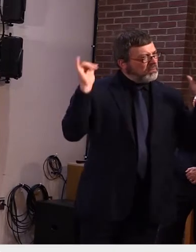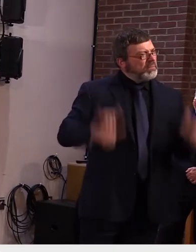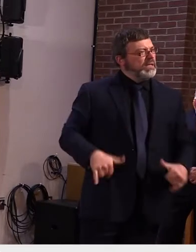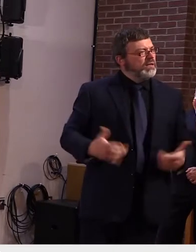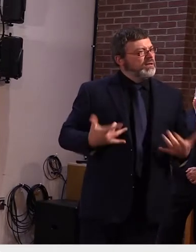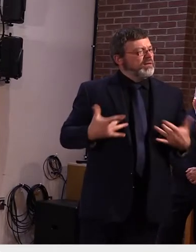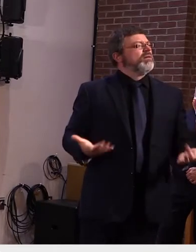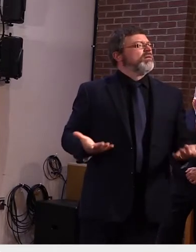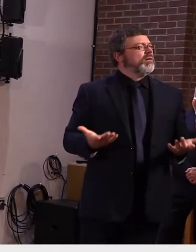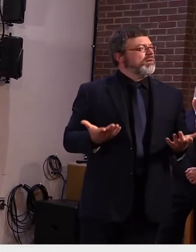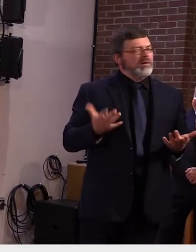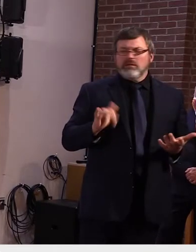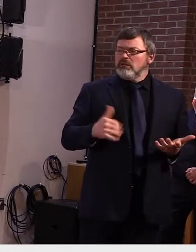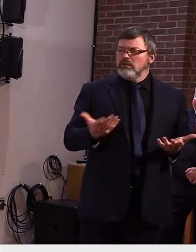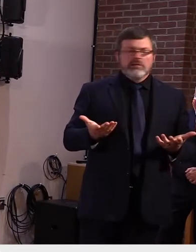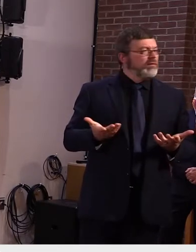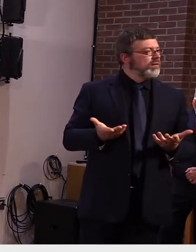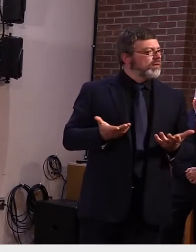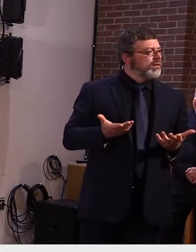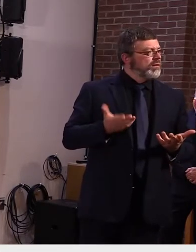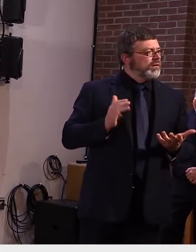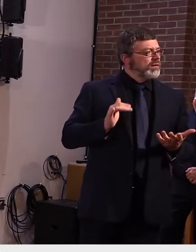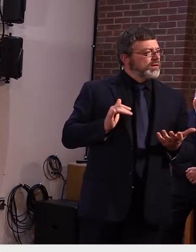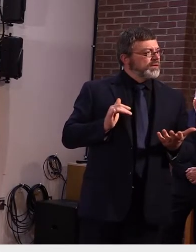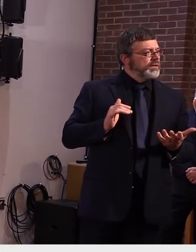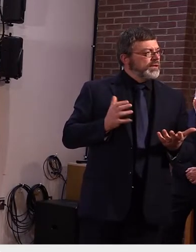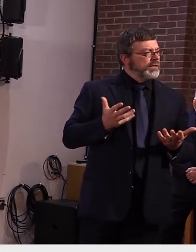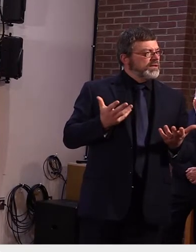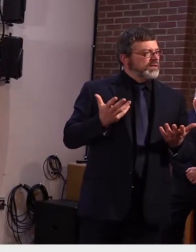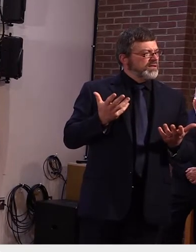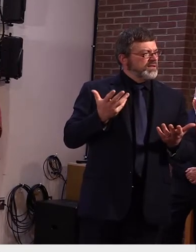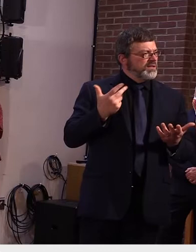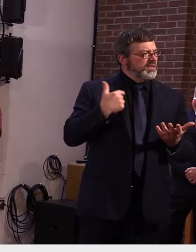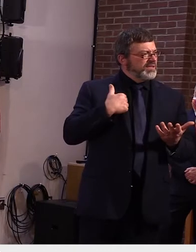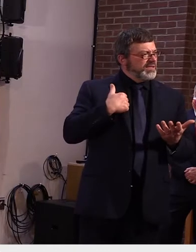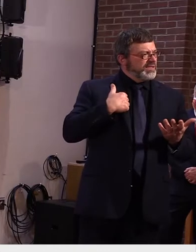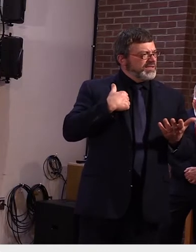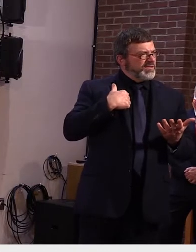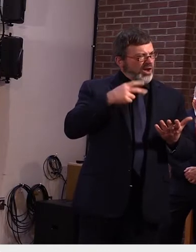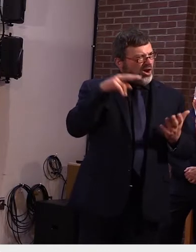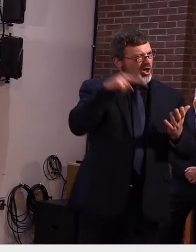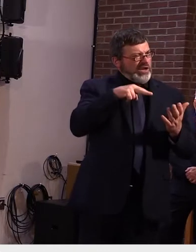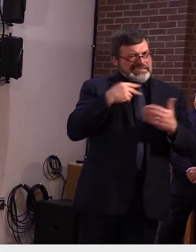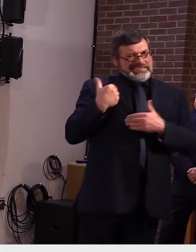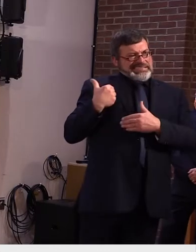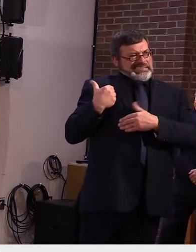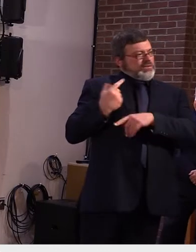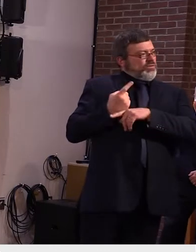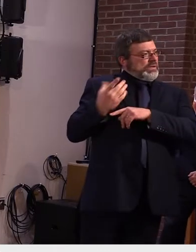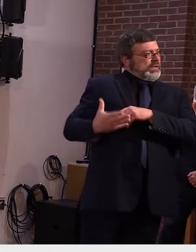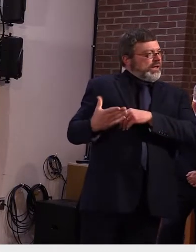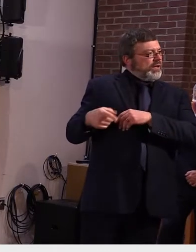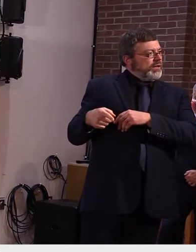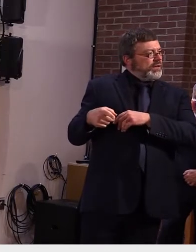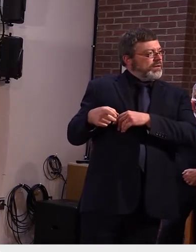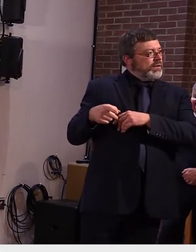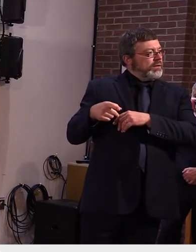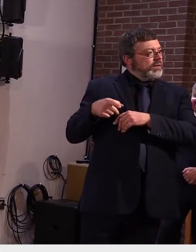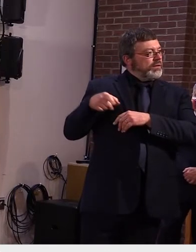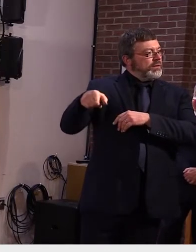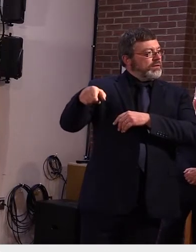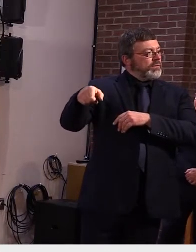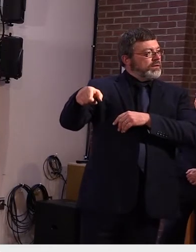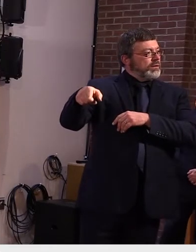whatsoever this was readily apparent over last weekend's long weekend a community member had asked if it would be possible to have